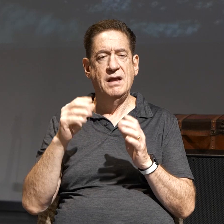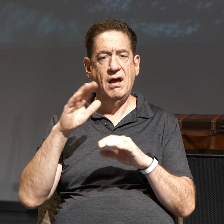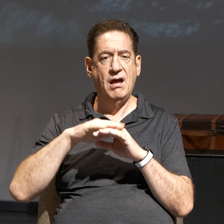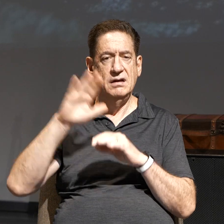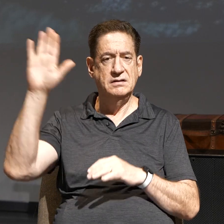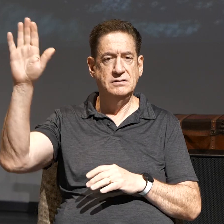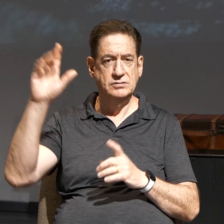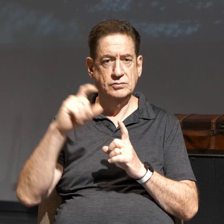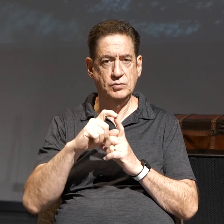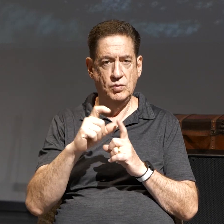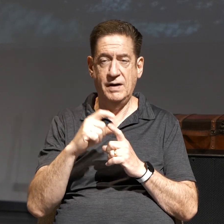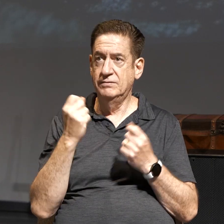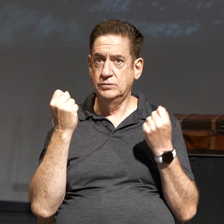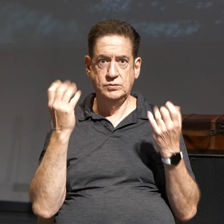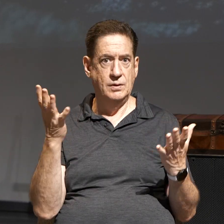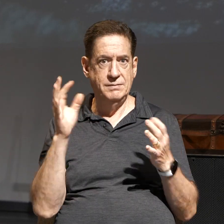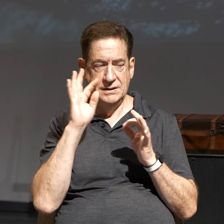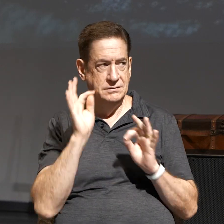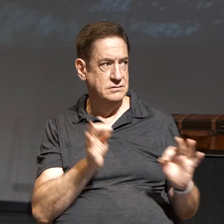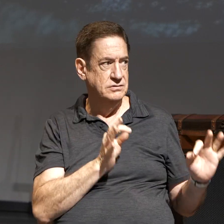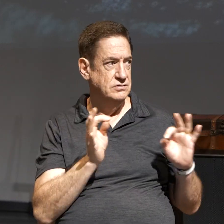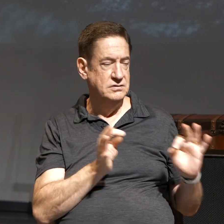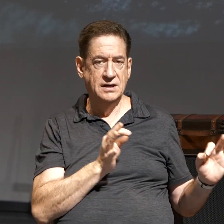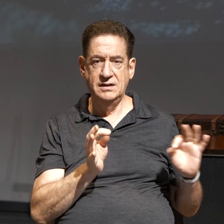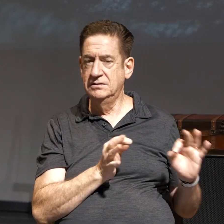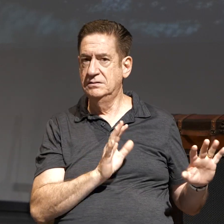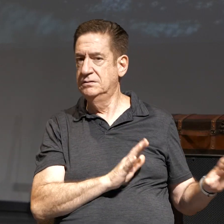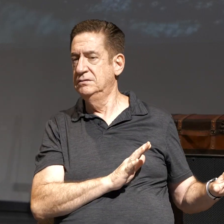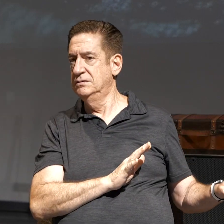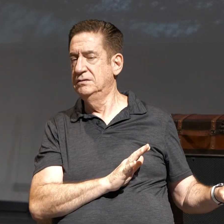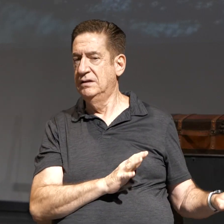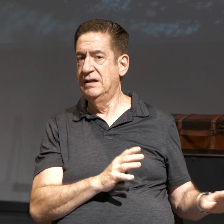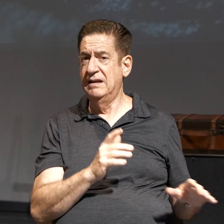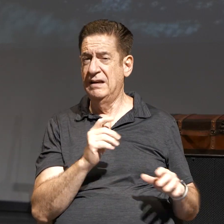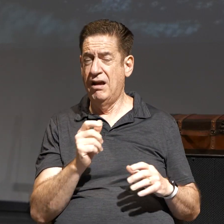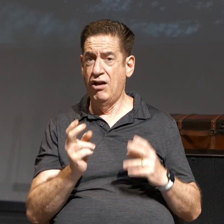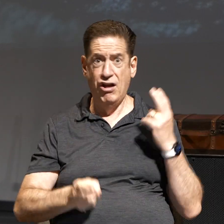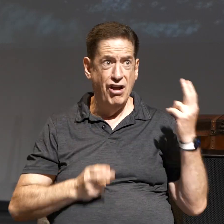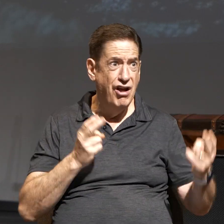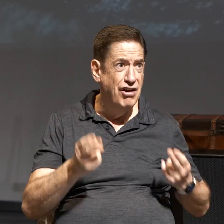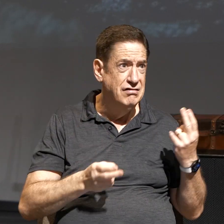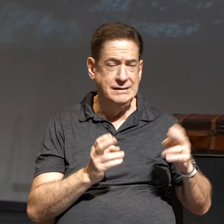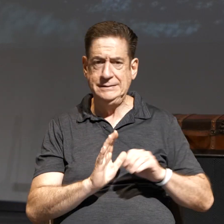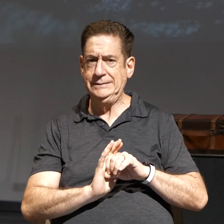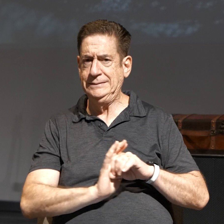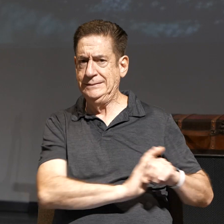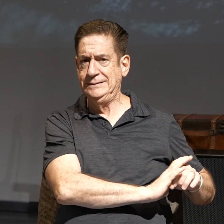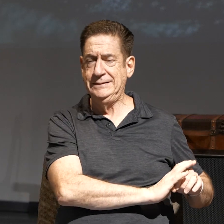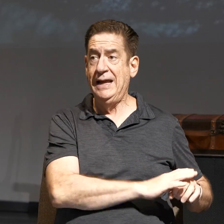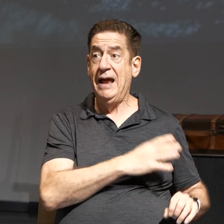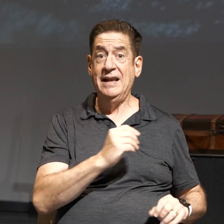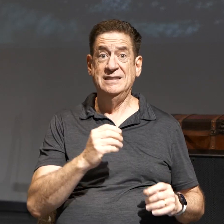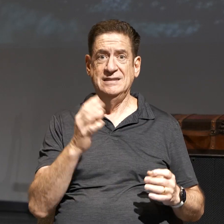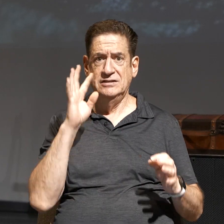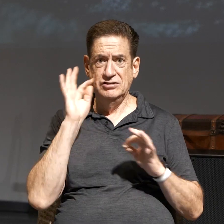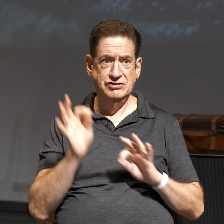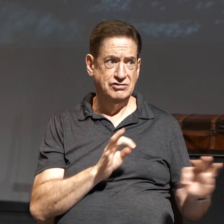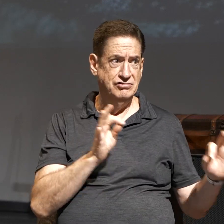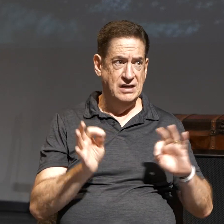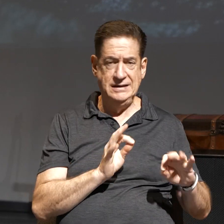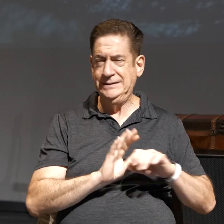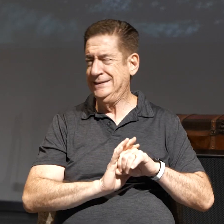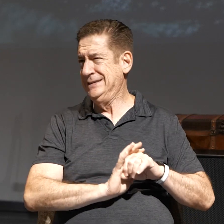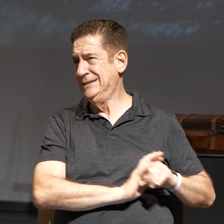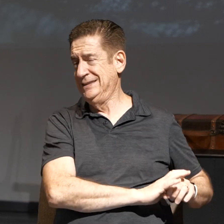We've got so many distractions. So, what we have to do is ruthlessly not only eliminate hurry from our life, but eliminate distractions from our